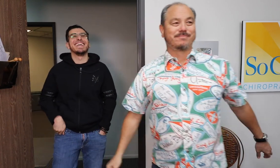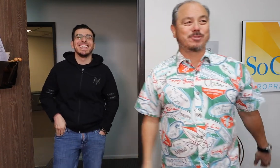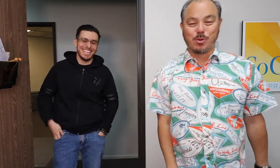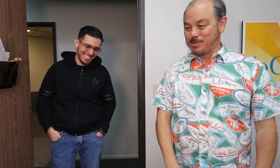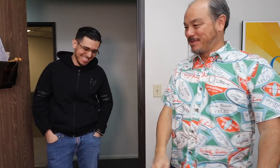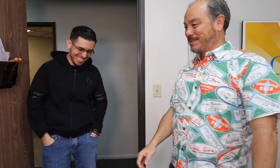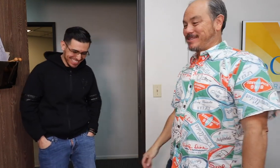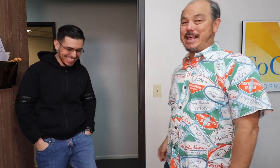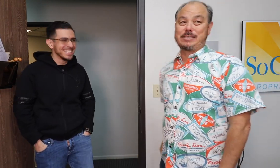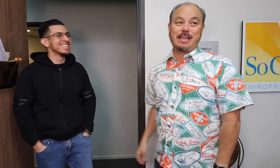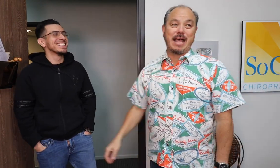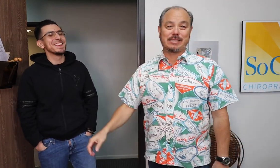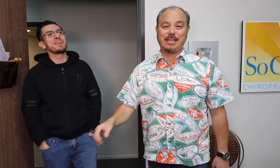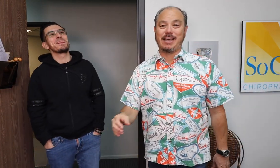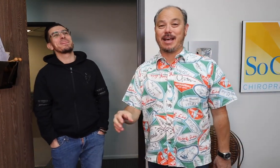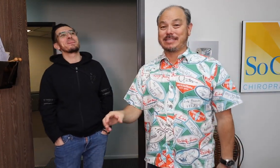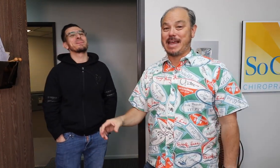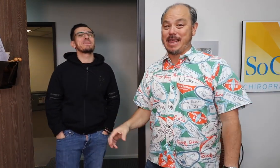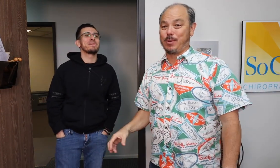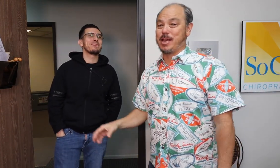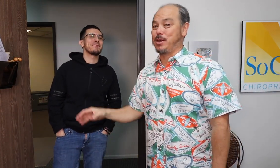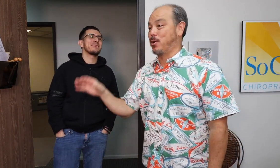Smokes. See, that's the sign language I know.